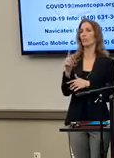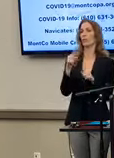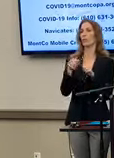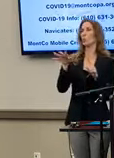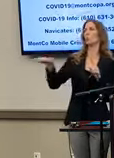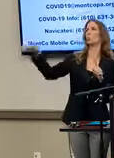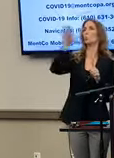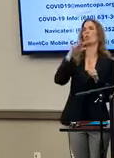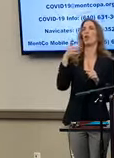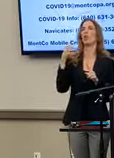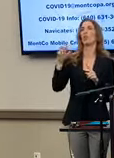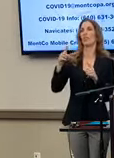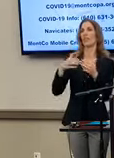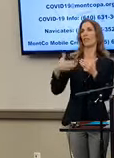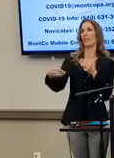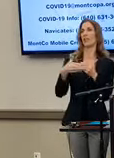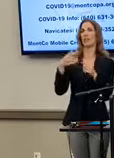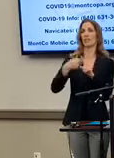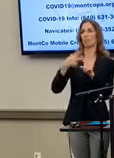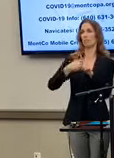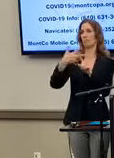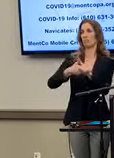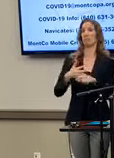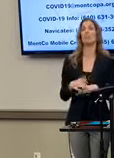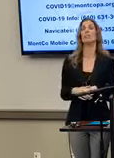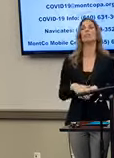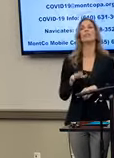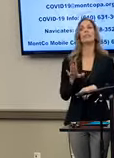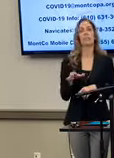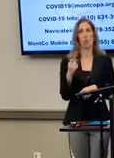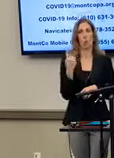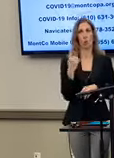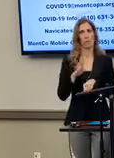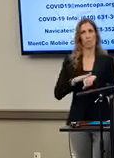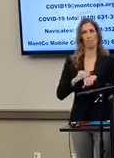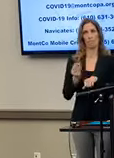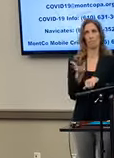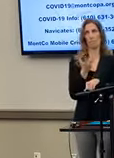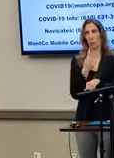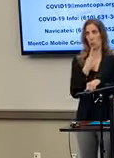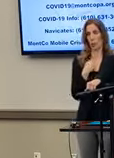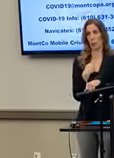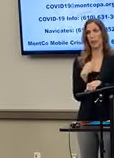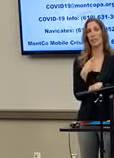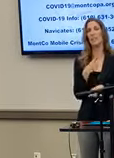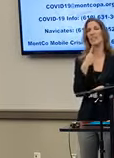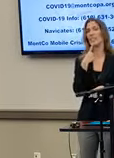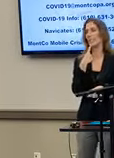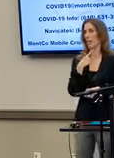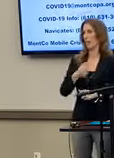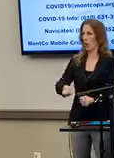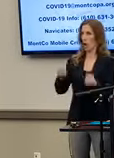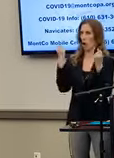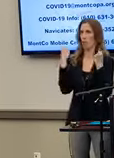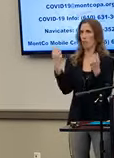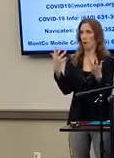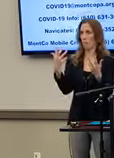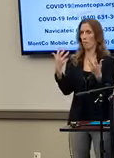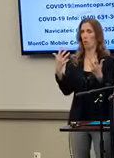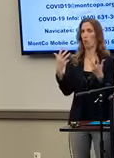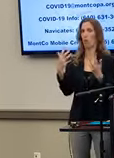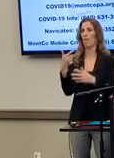over these next several months. Now, there was one caveat to that, which is that there are a number of